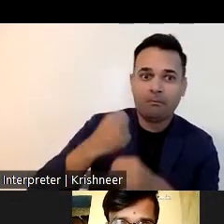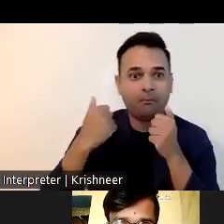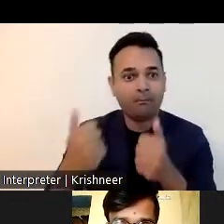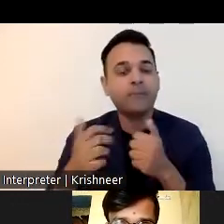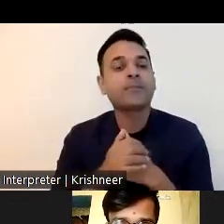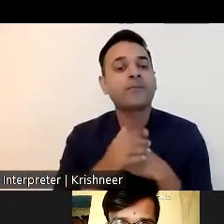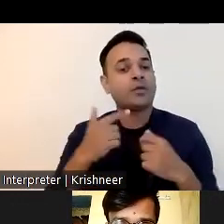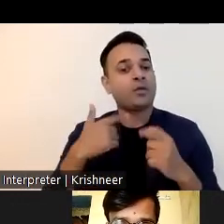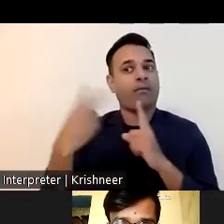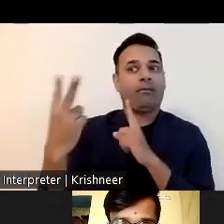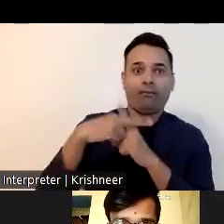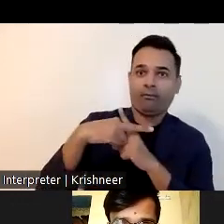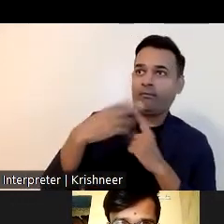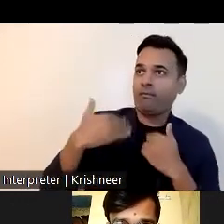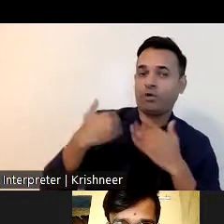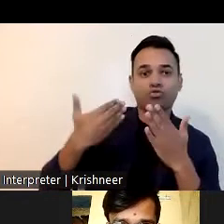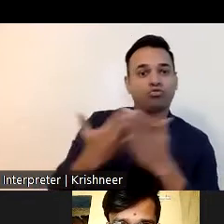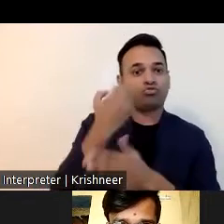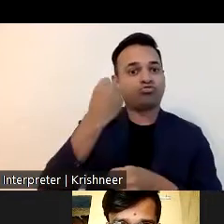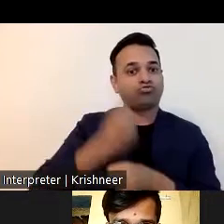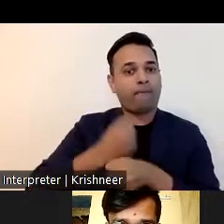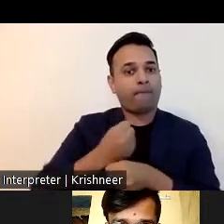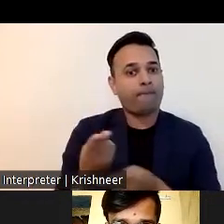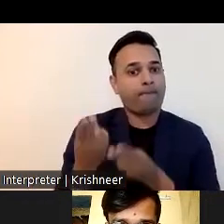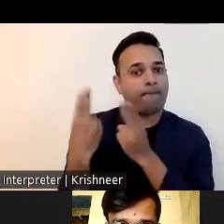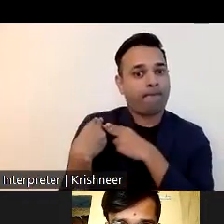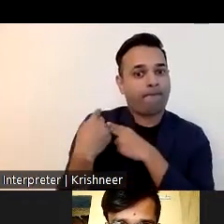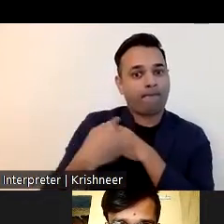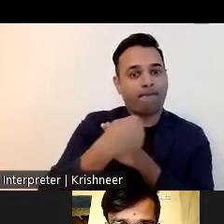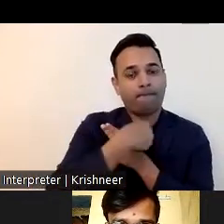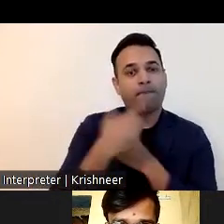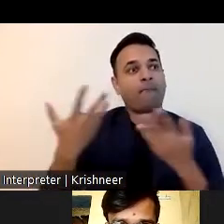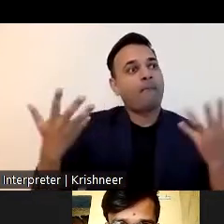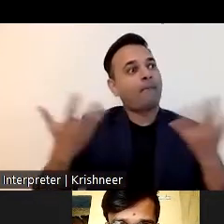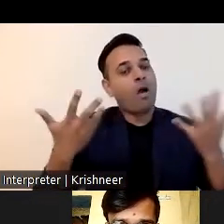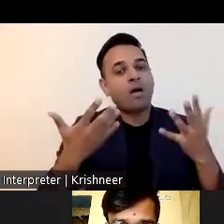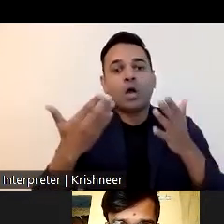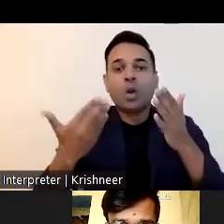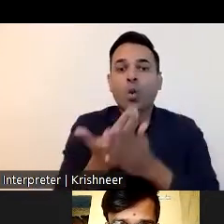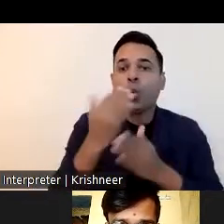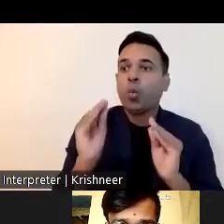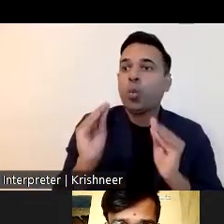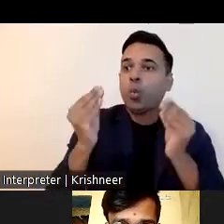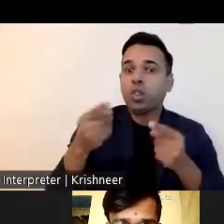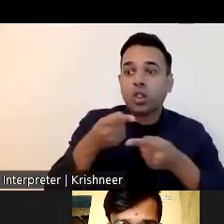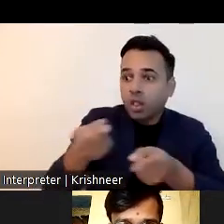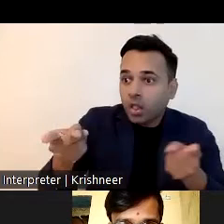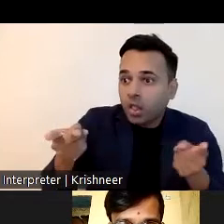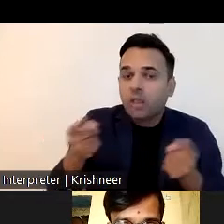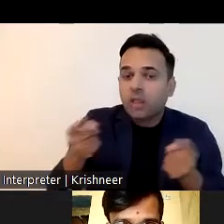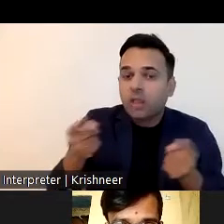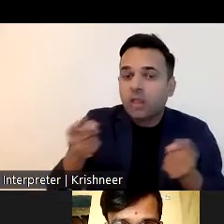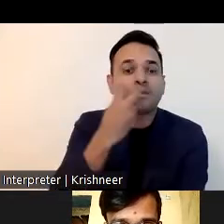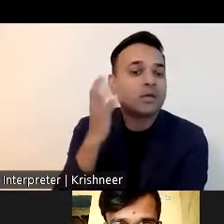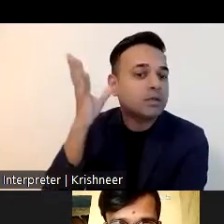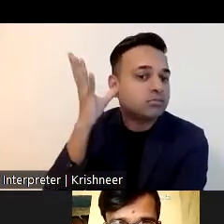Amazon. Last year, I went through a rough phase during the pandemic when Amazon asked employees not to report to